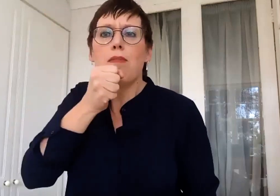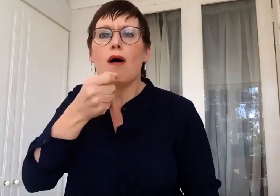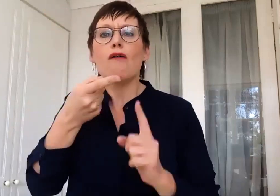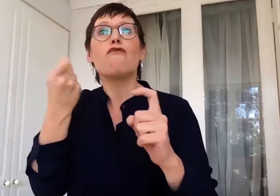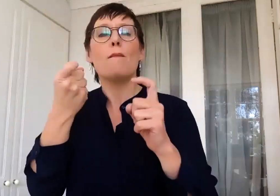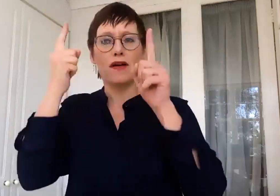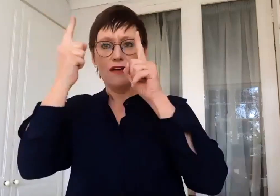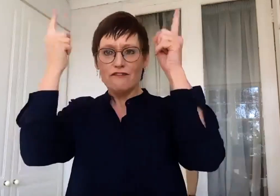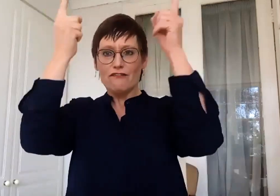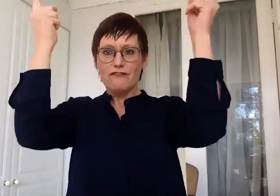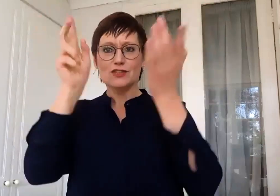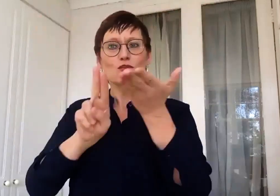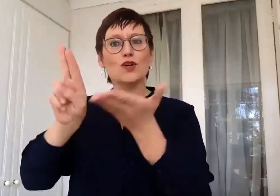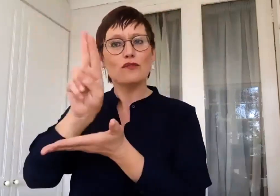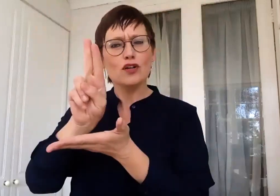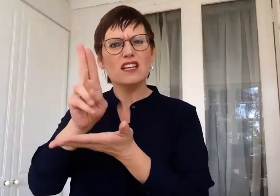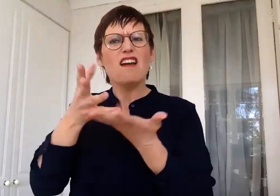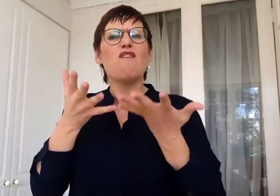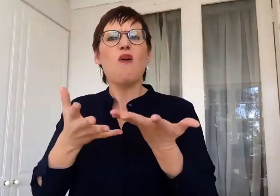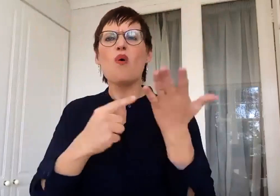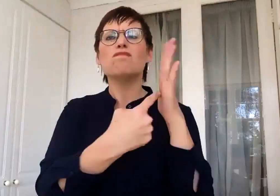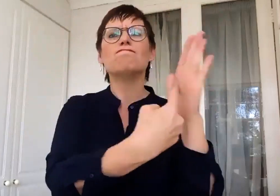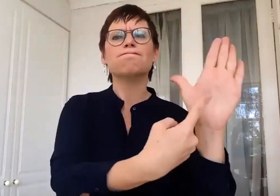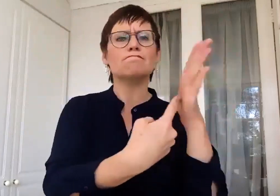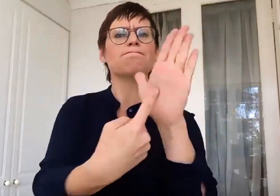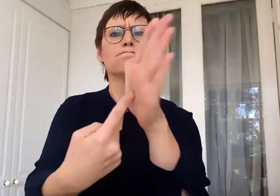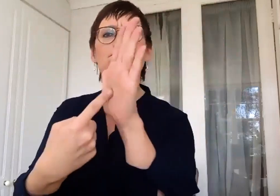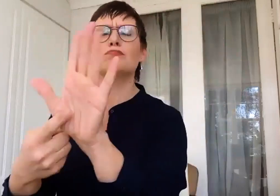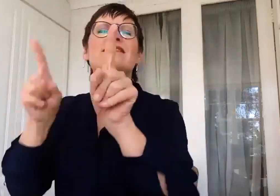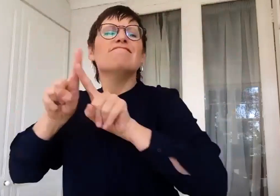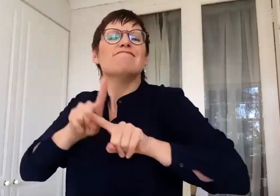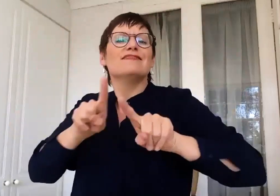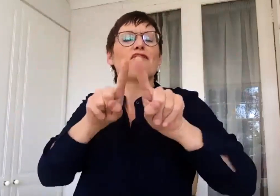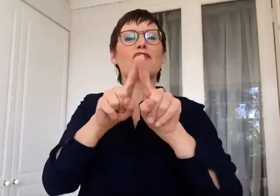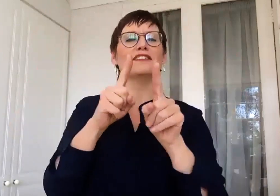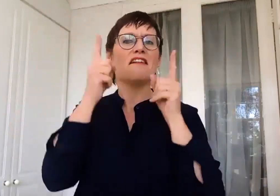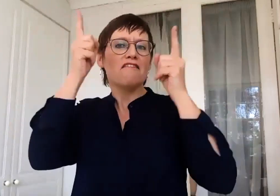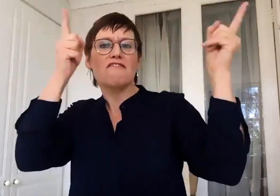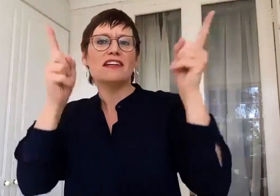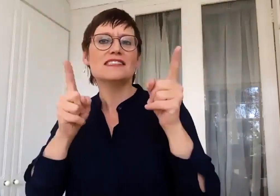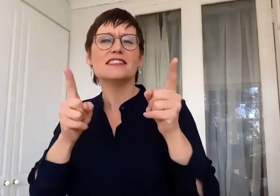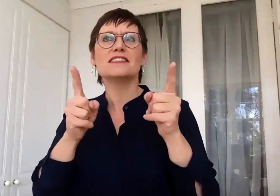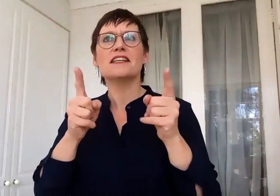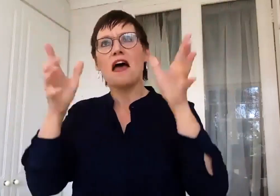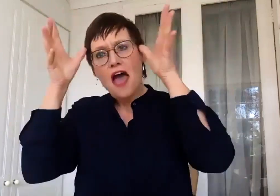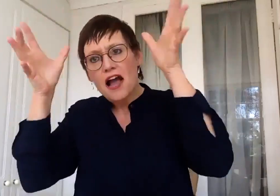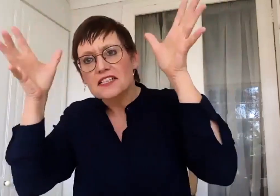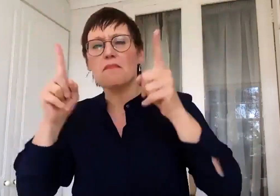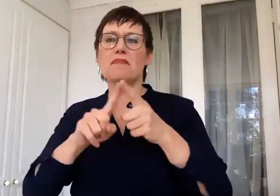in which we show off some excellent Wits originators, originators of ideas and academic research, and making sure that we breach that